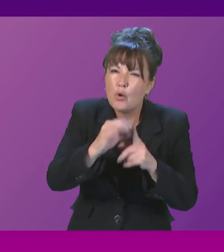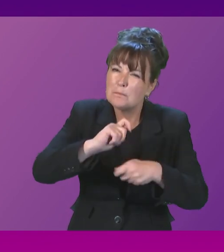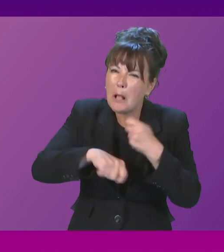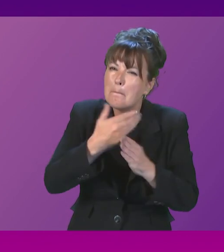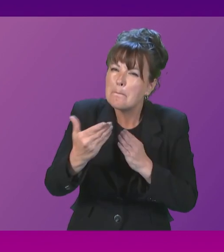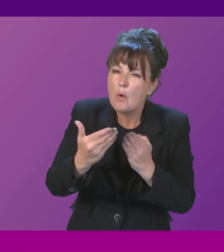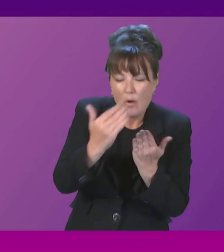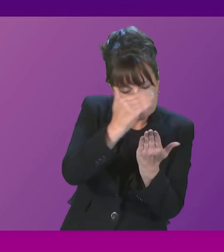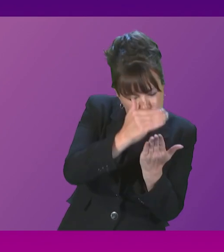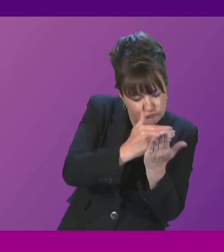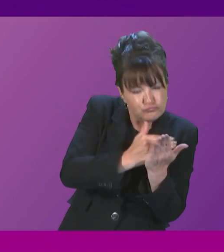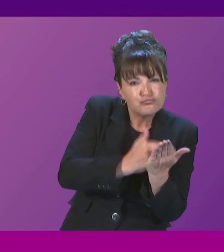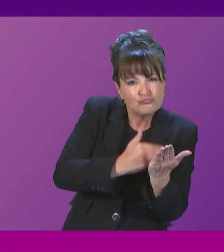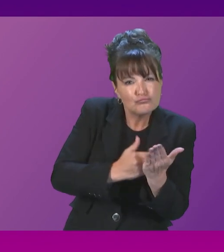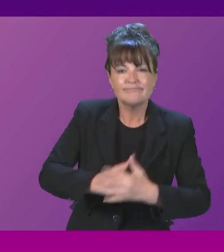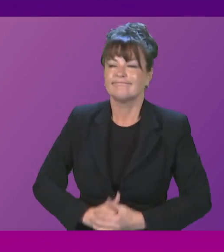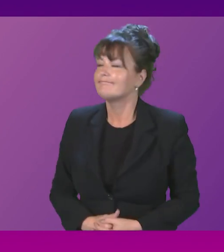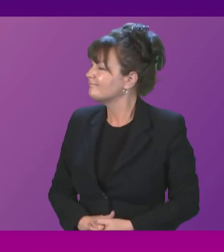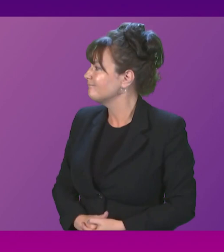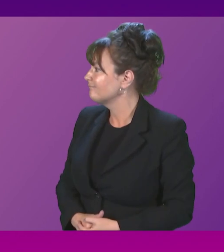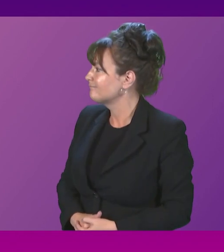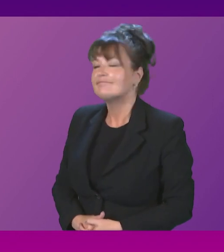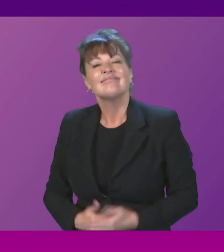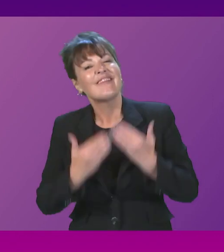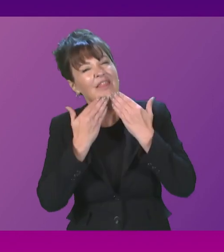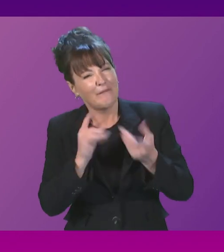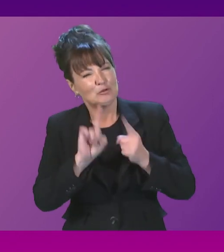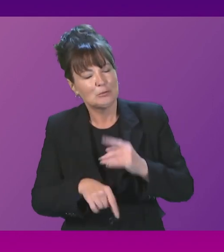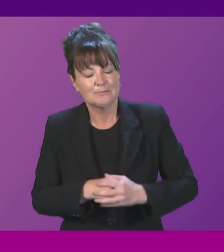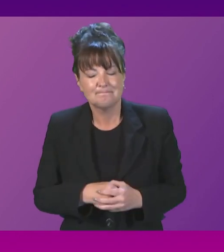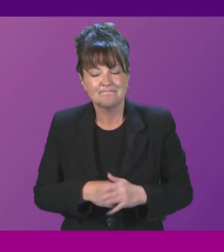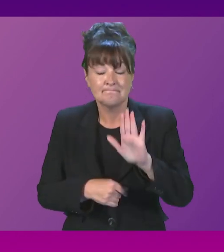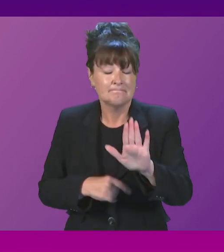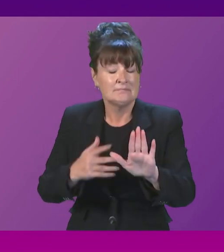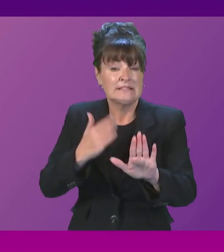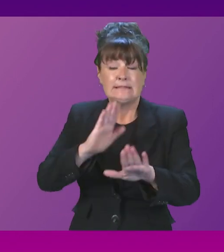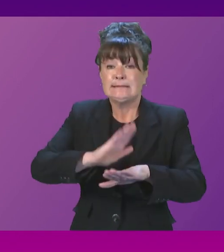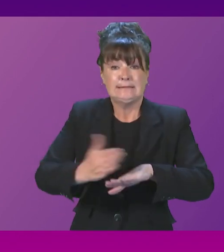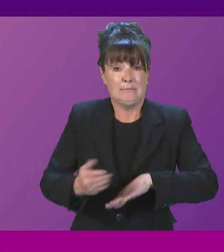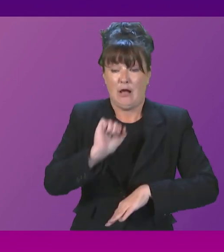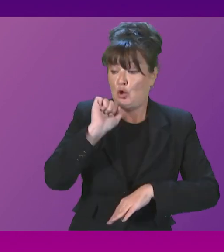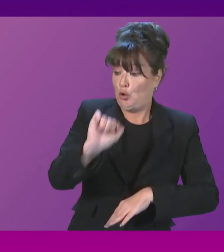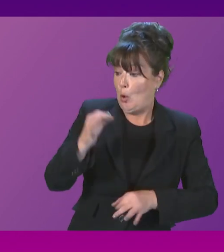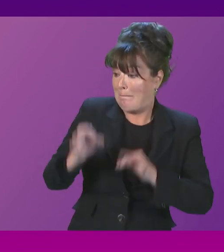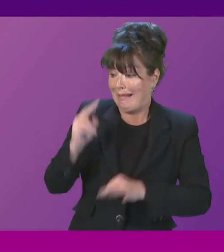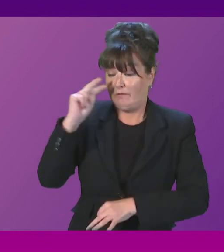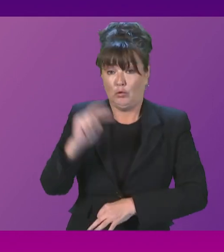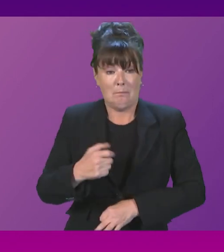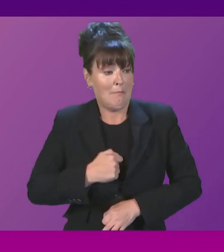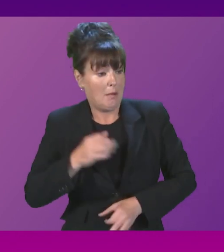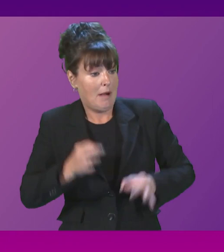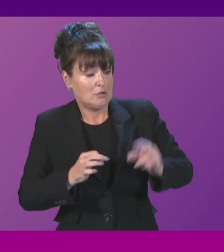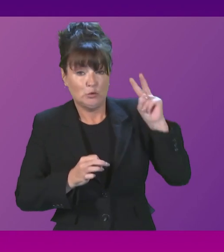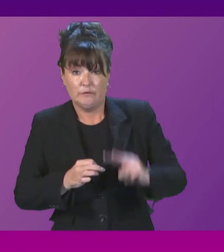Can I thank the First Minister for that response? Irrespective of our political views about the proposed legislations, which